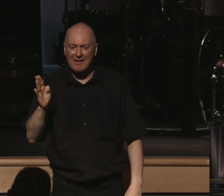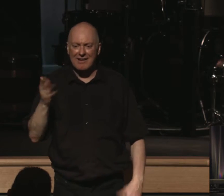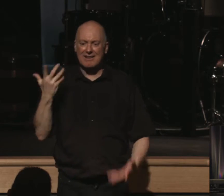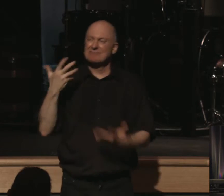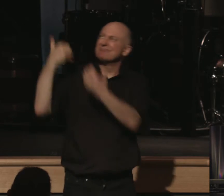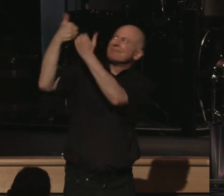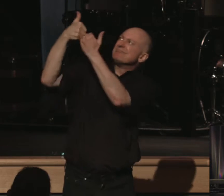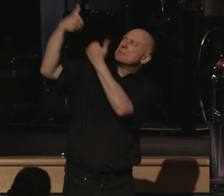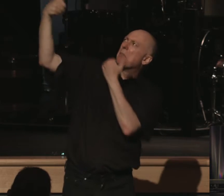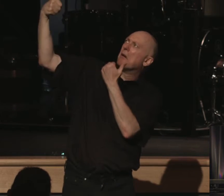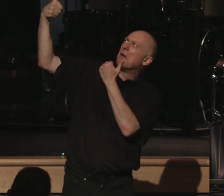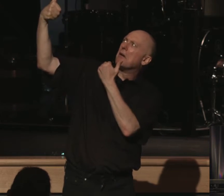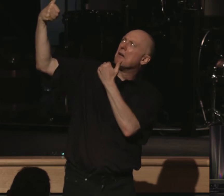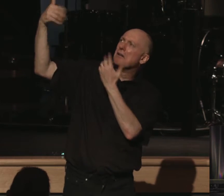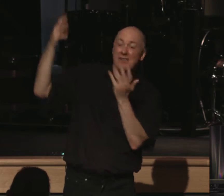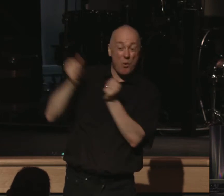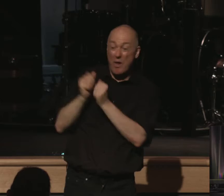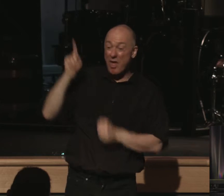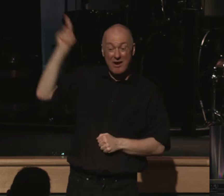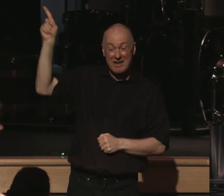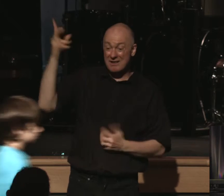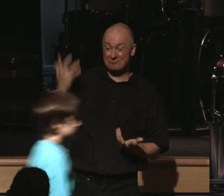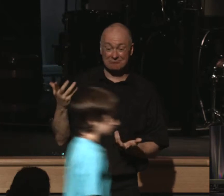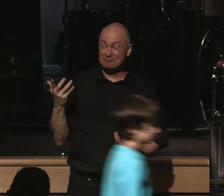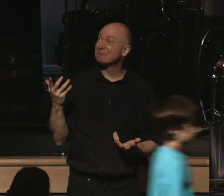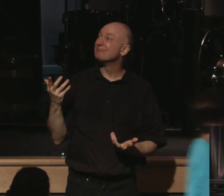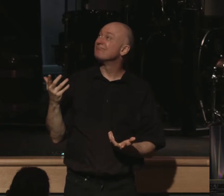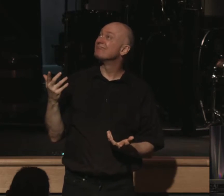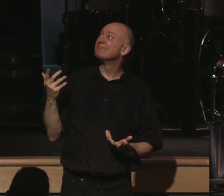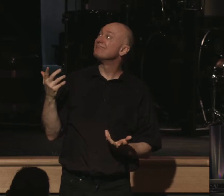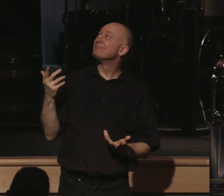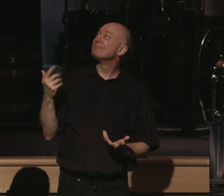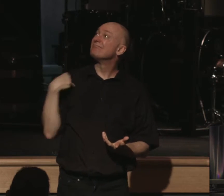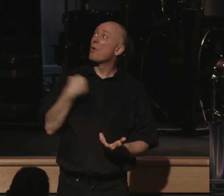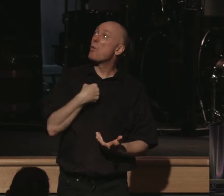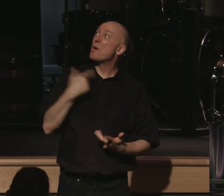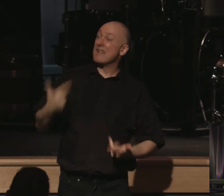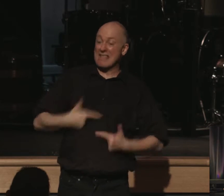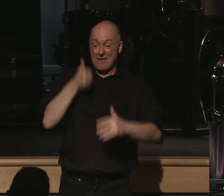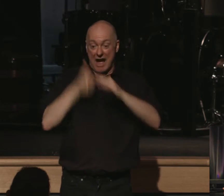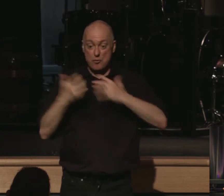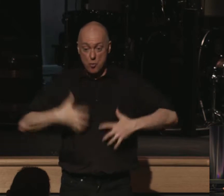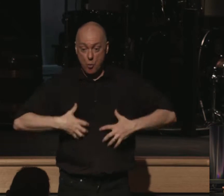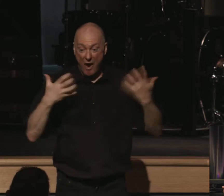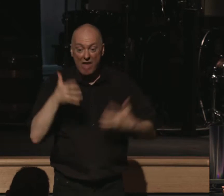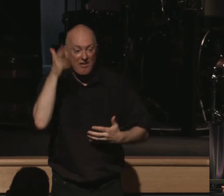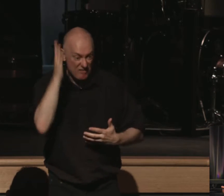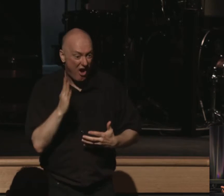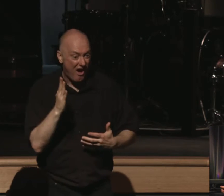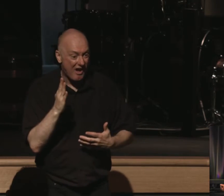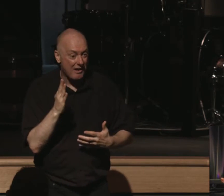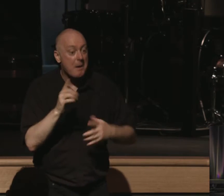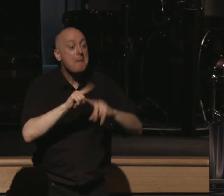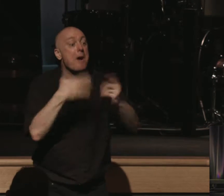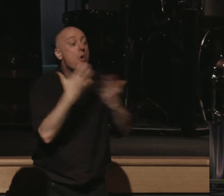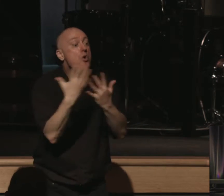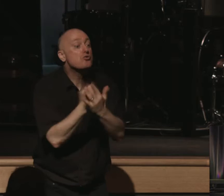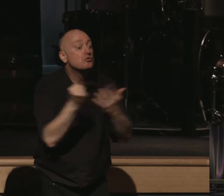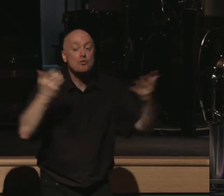us. Apart from him, we are apart and living under the wrath of God. But the good news for us today,